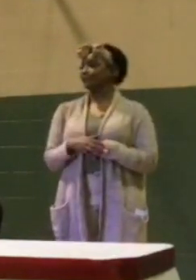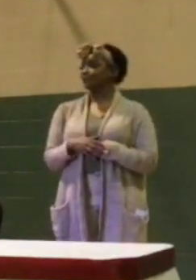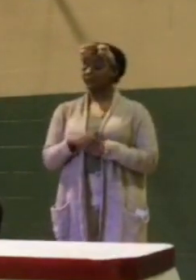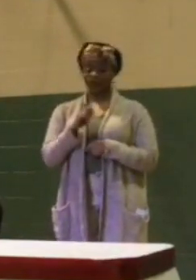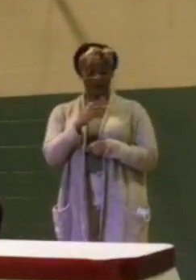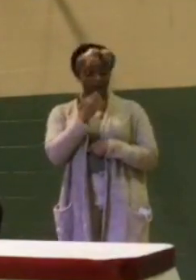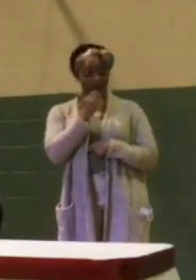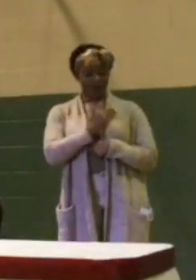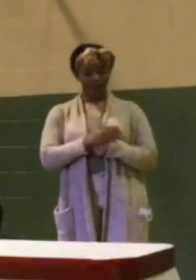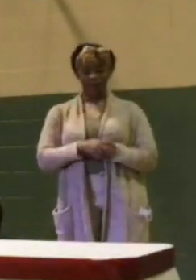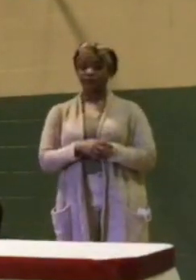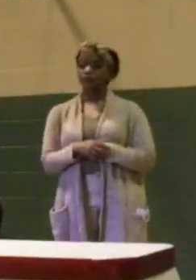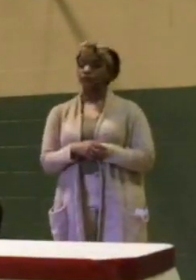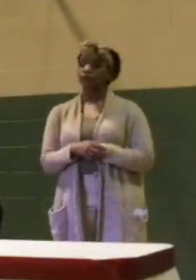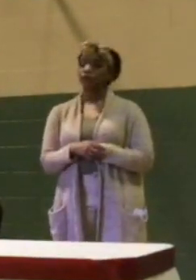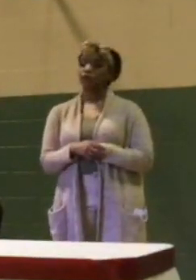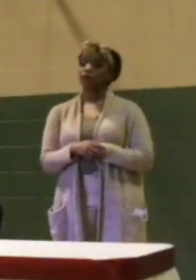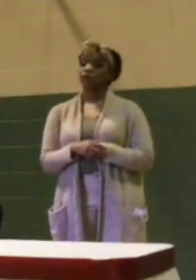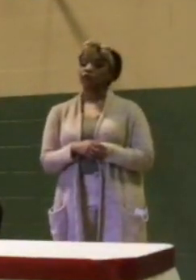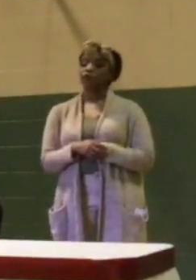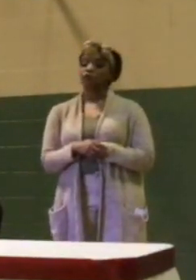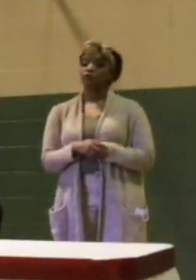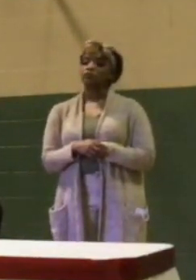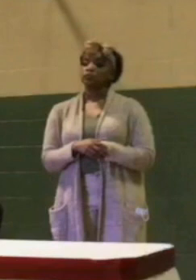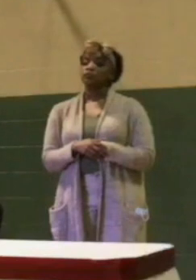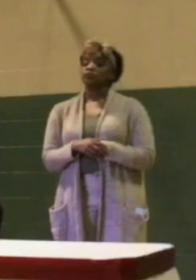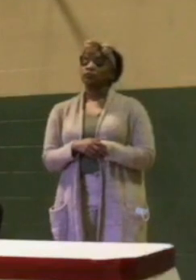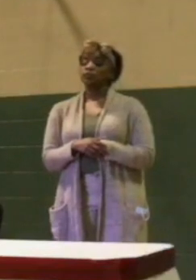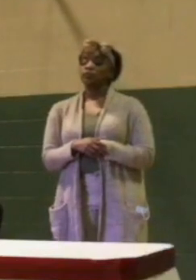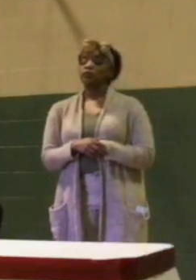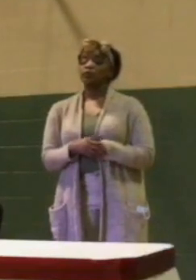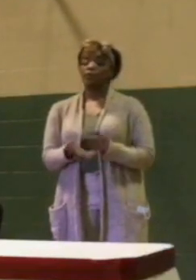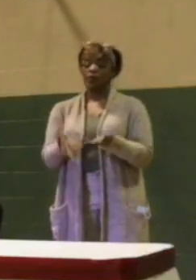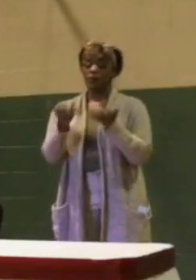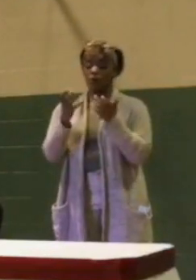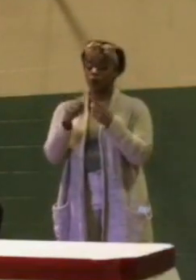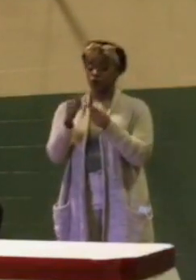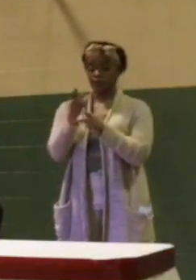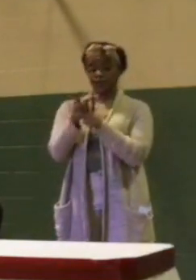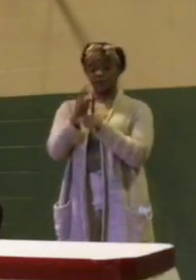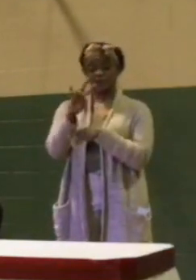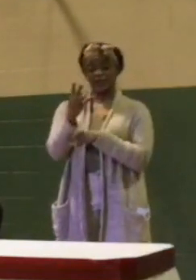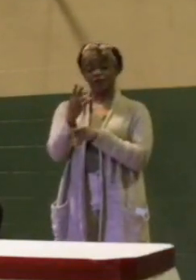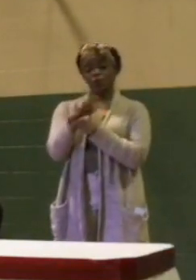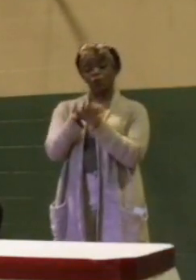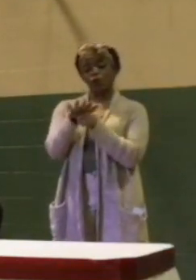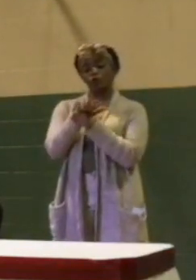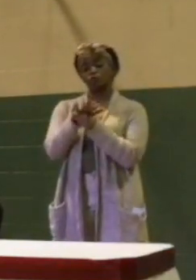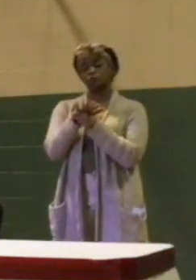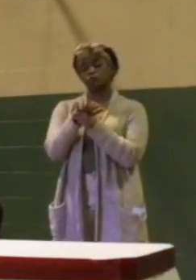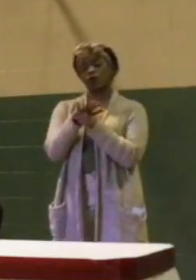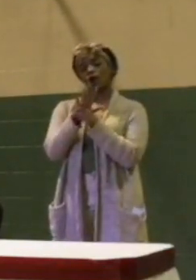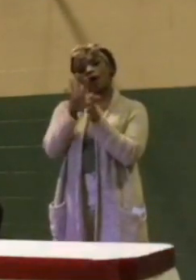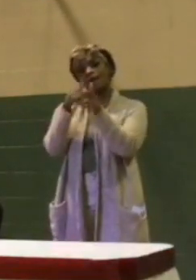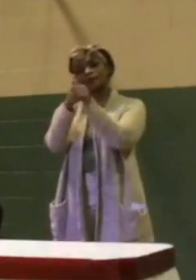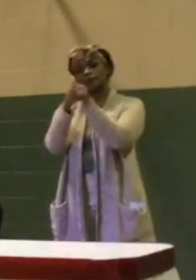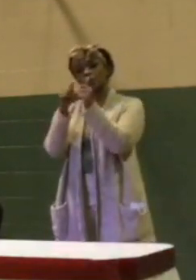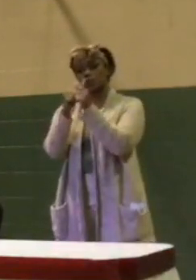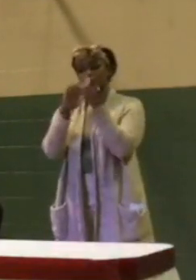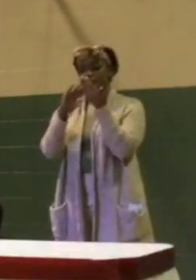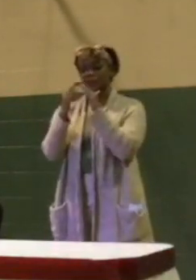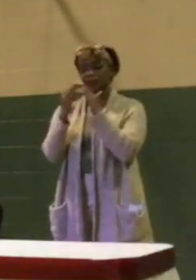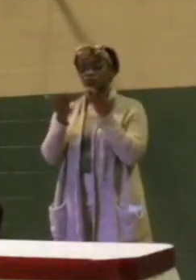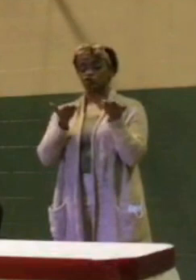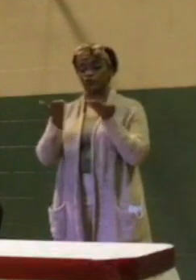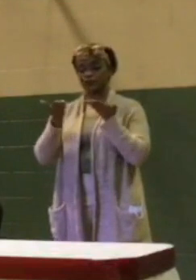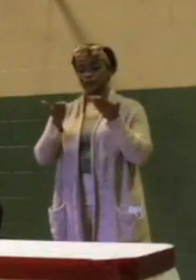In an effort to keep Seventh Ward residents up to date regarding city services, special programs, public safety,